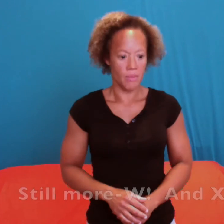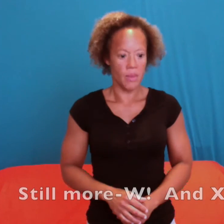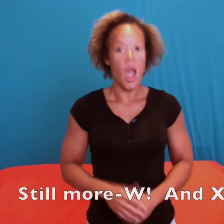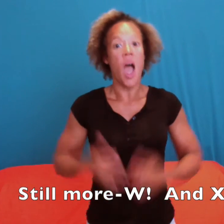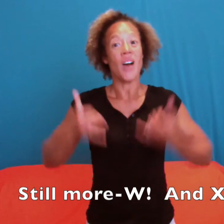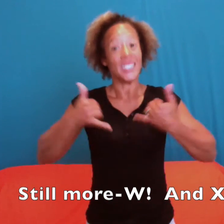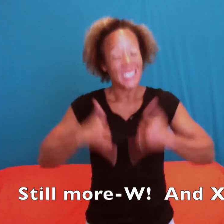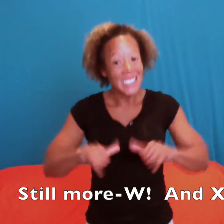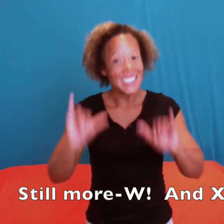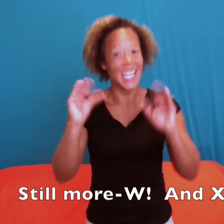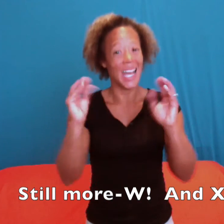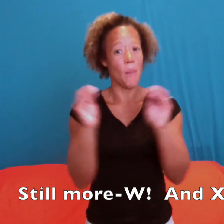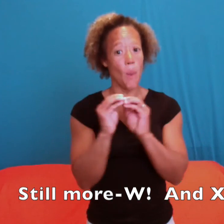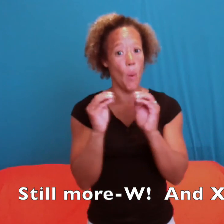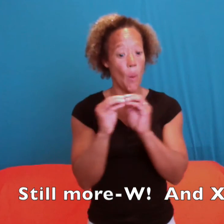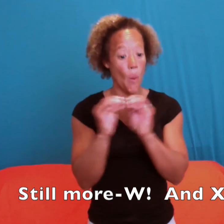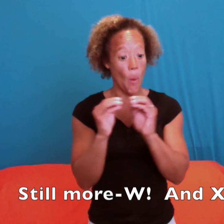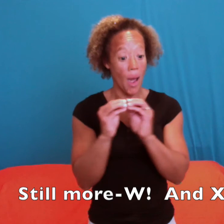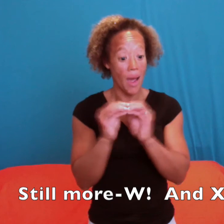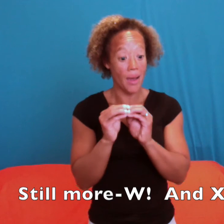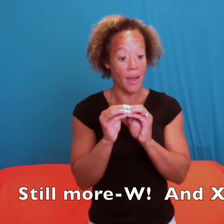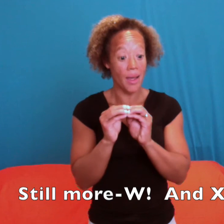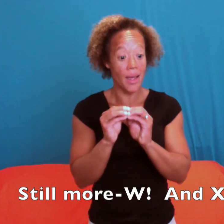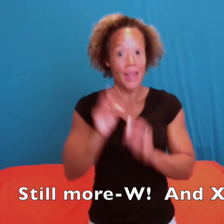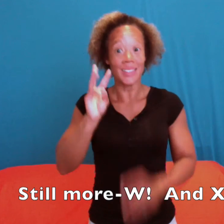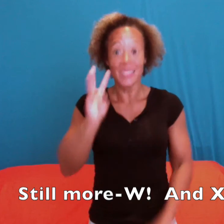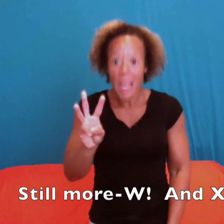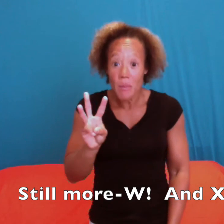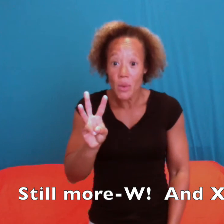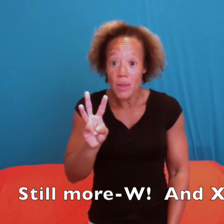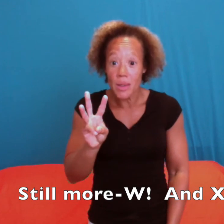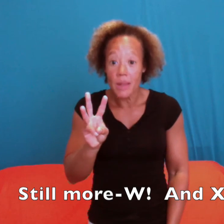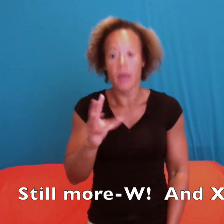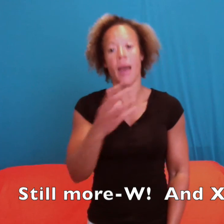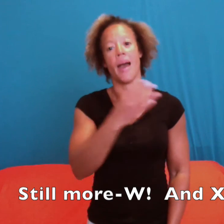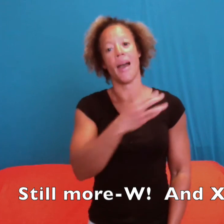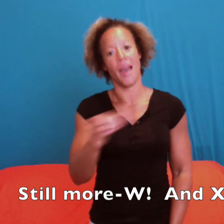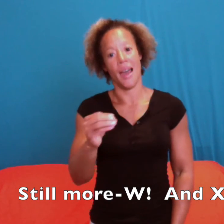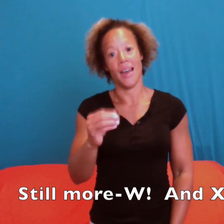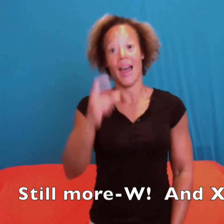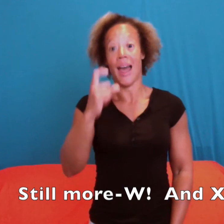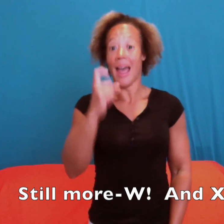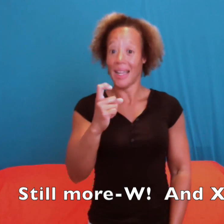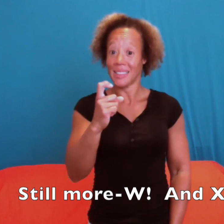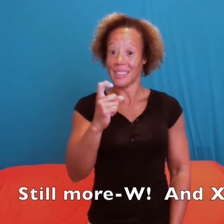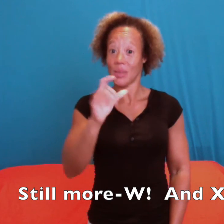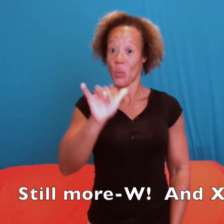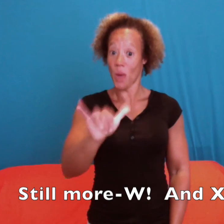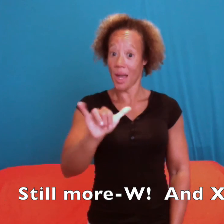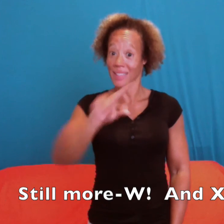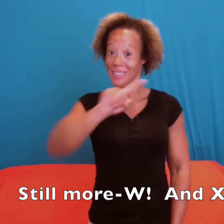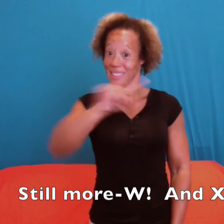Still more W And X Y Z